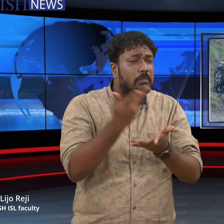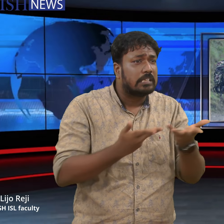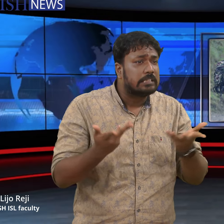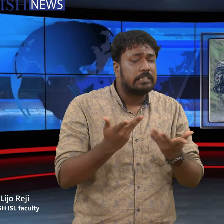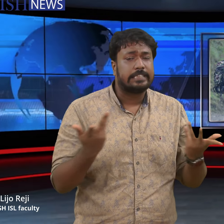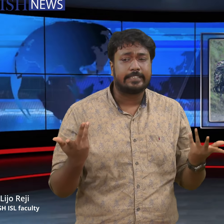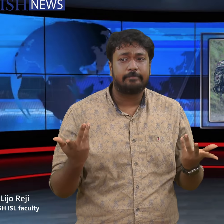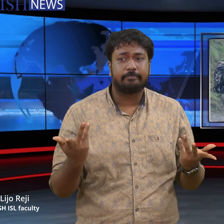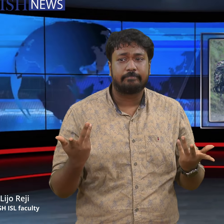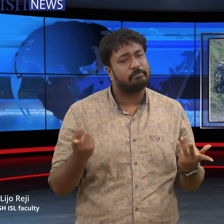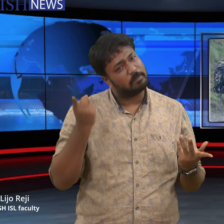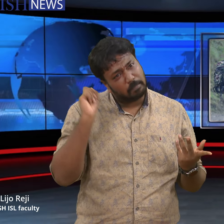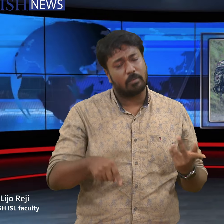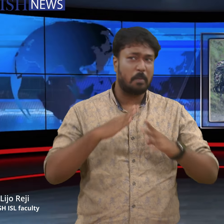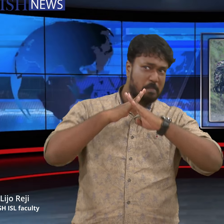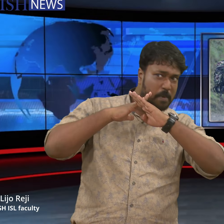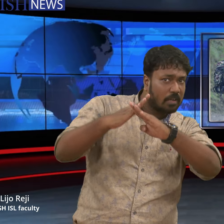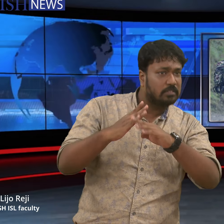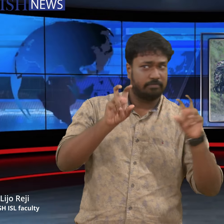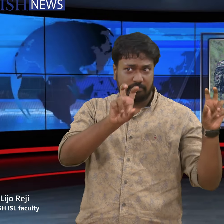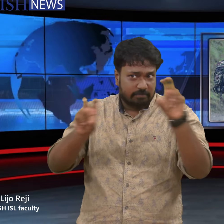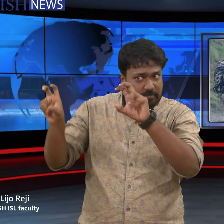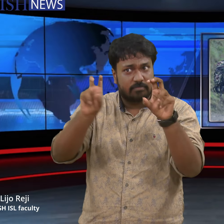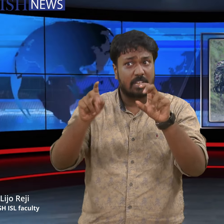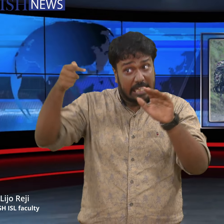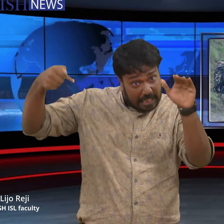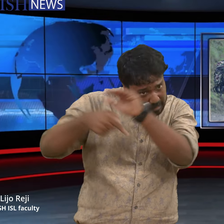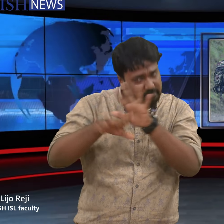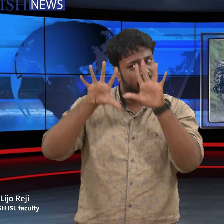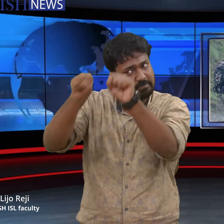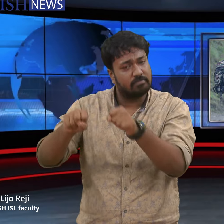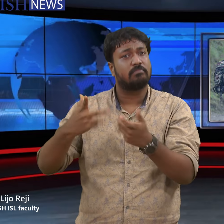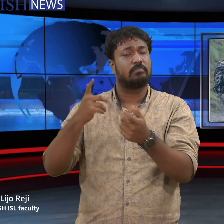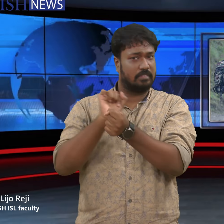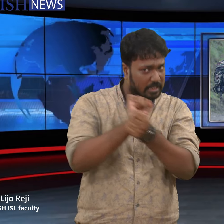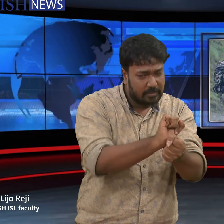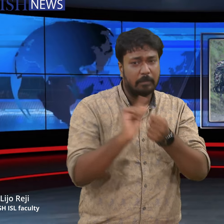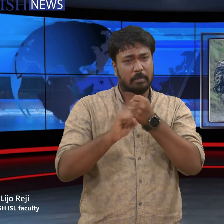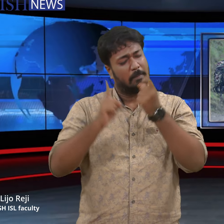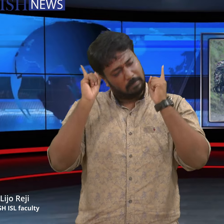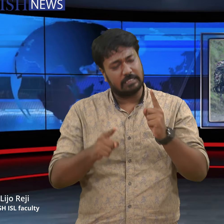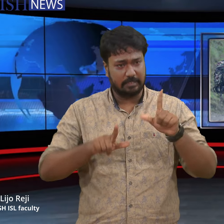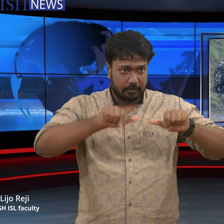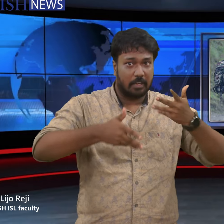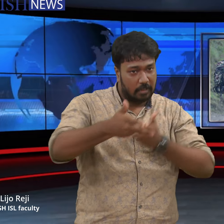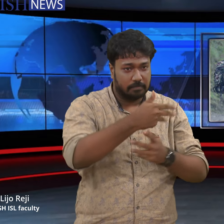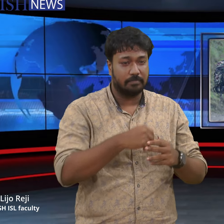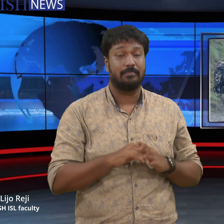last few months in Jemuan Kashmir, with terrorist activity particularly shifting to the Jemu region, which has resulted in significant